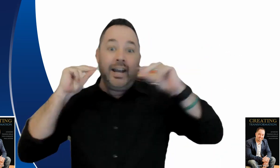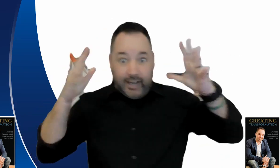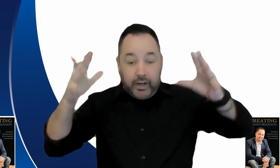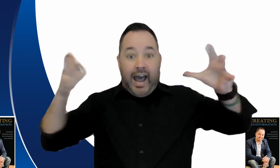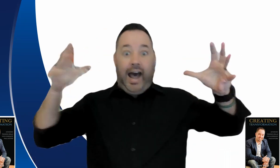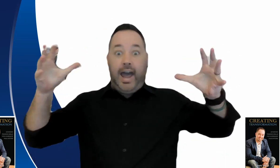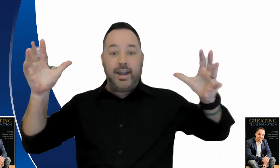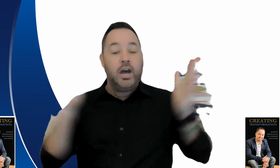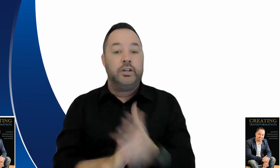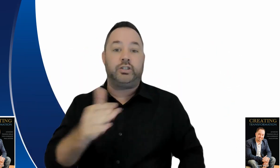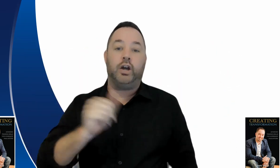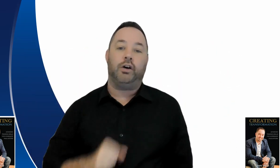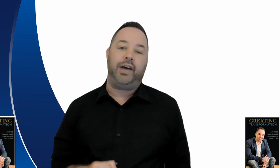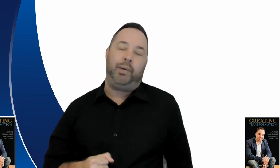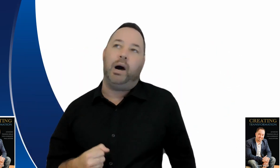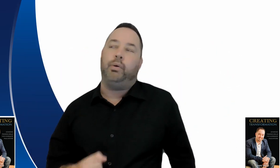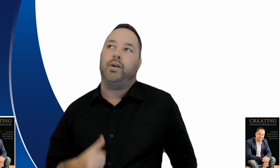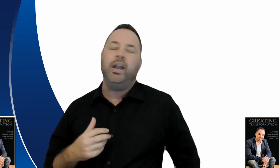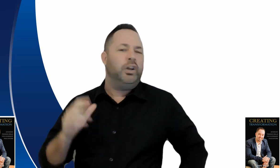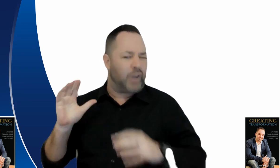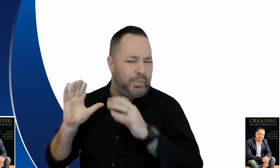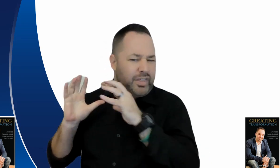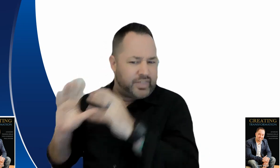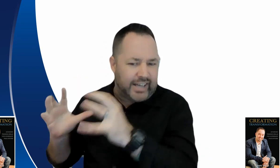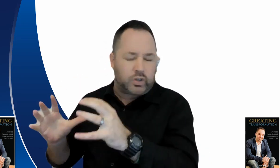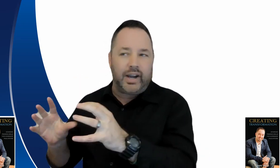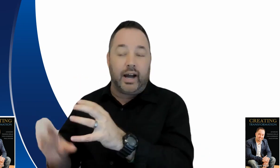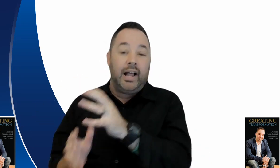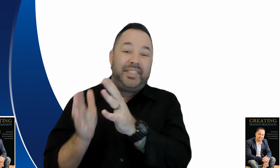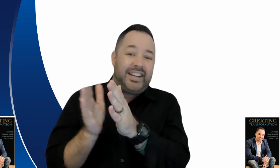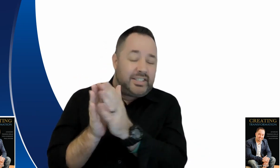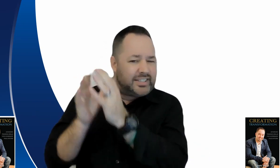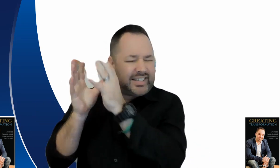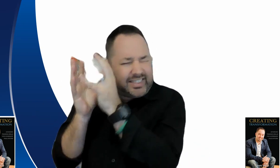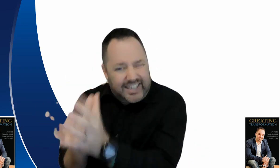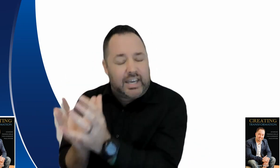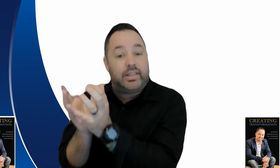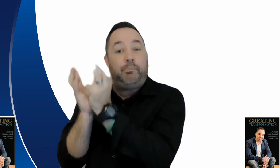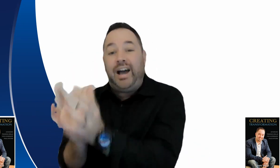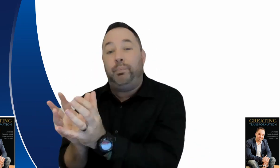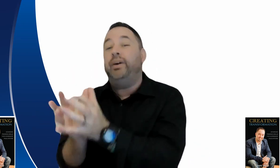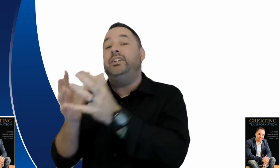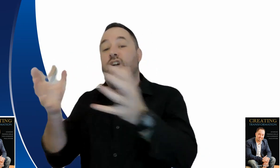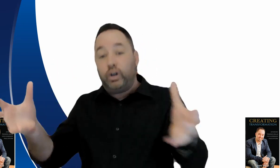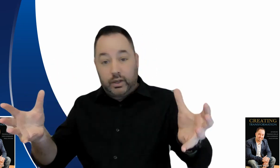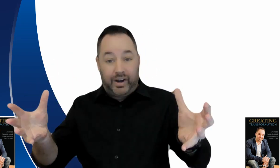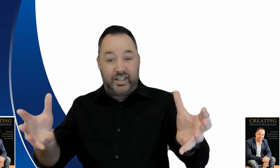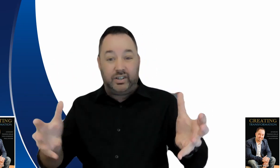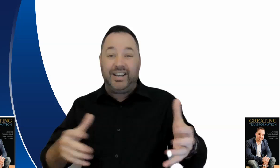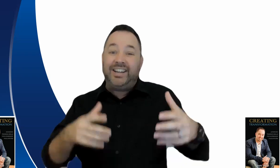to turn off that powerpoint right don't be that trainer that is just thinking that powerpoint is the only way to do it